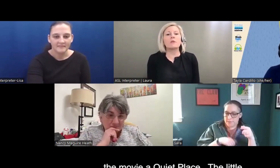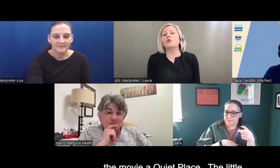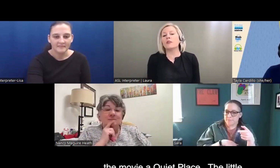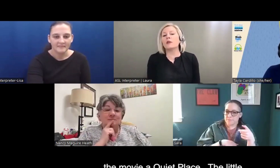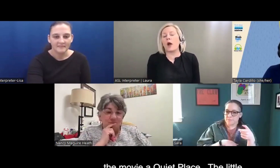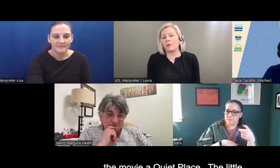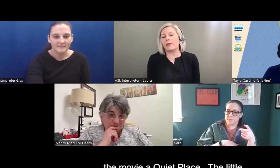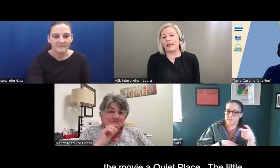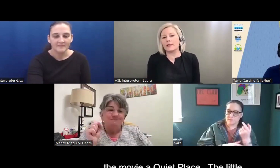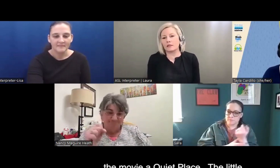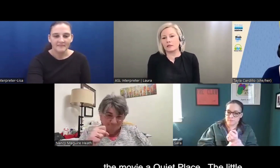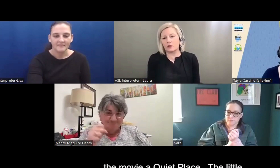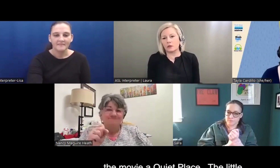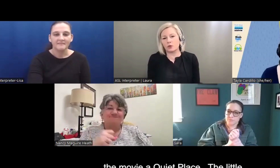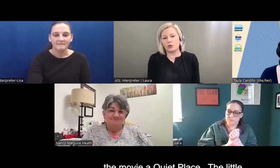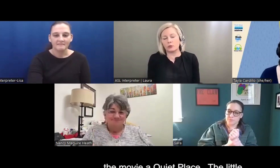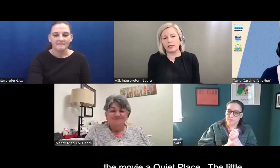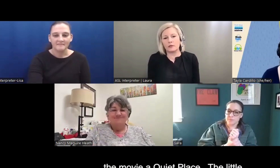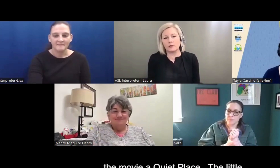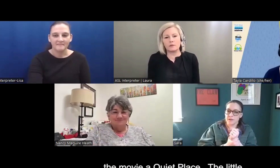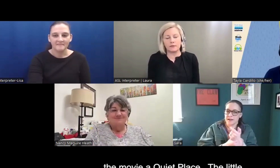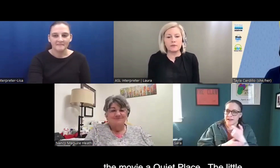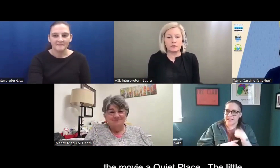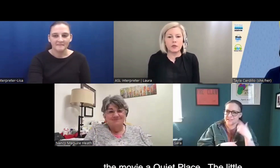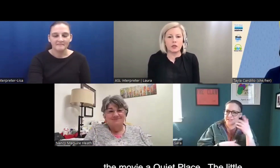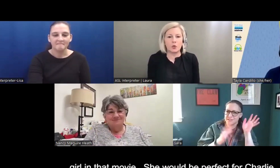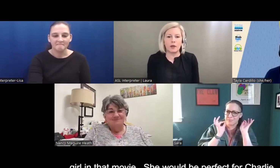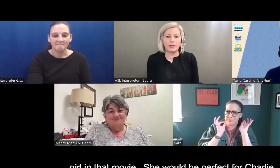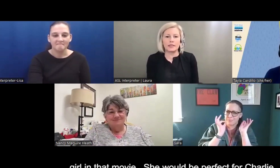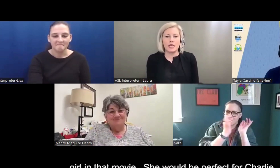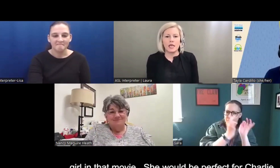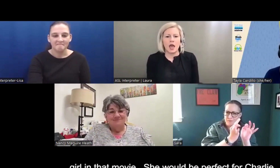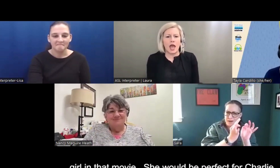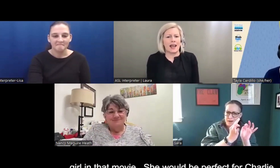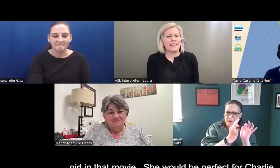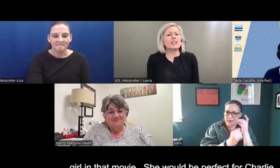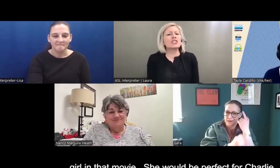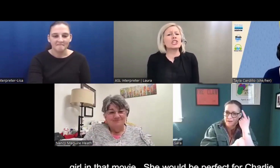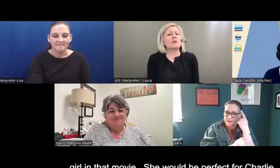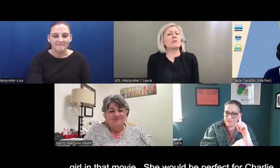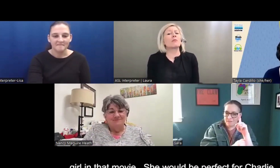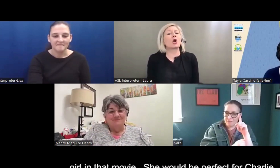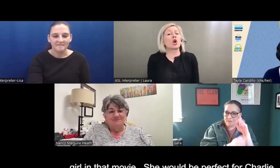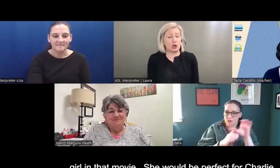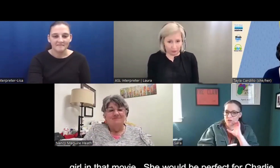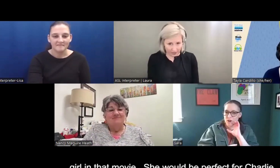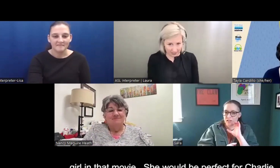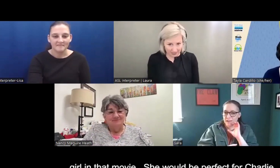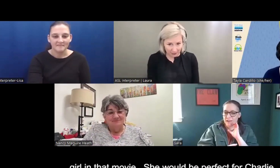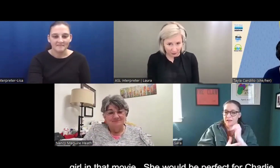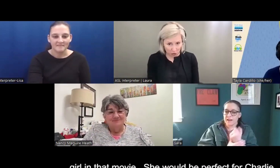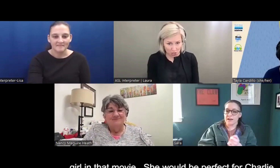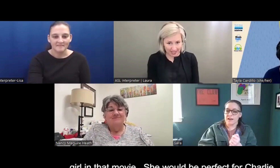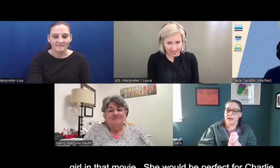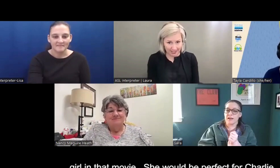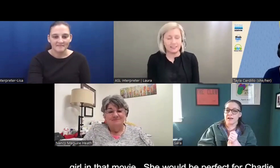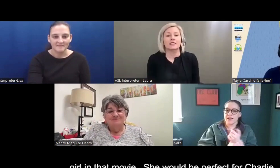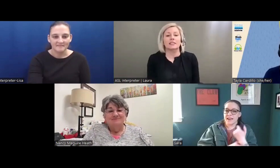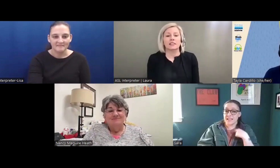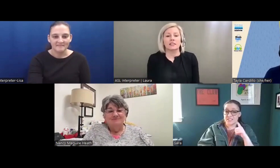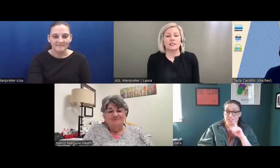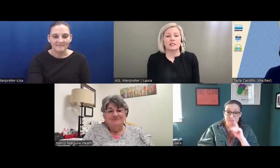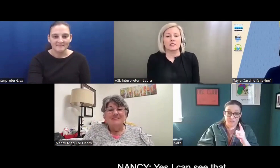she's in the movie Quiet Place, the little girl who plays in the Quiet Place. And I think she would be perfect for Charlie.